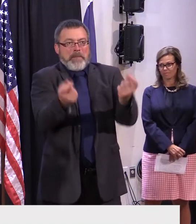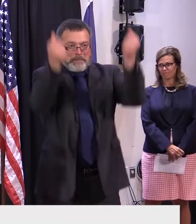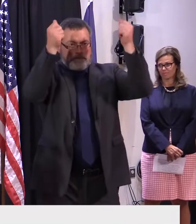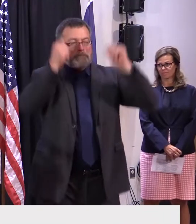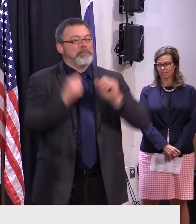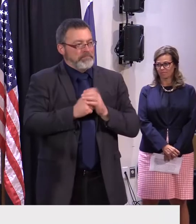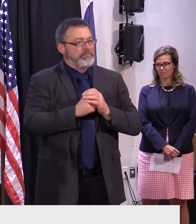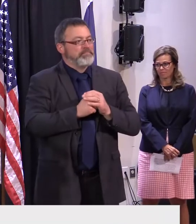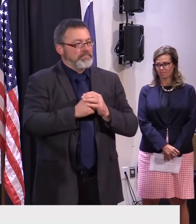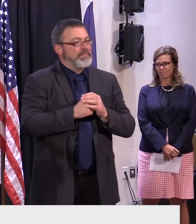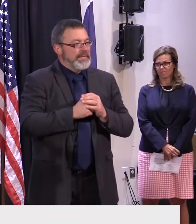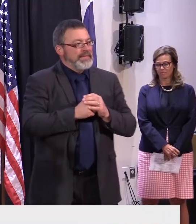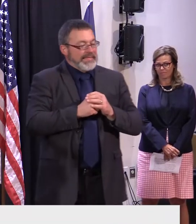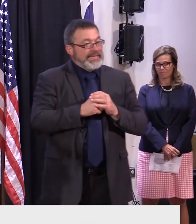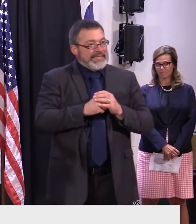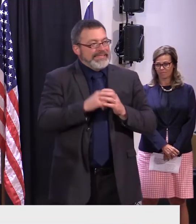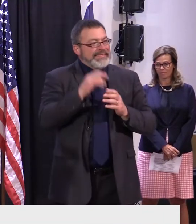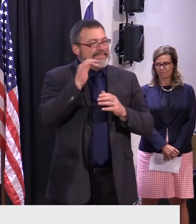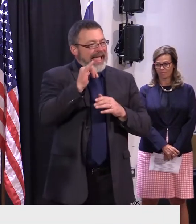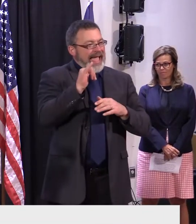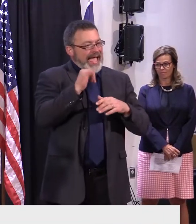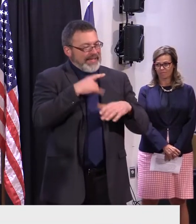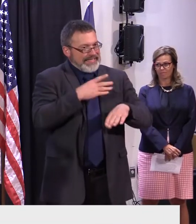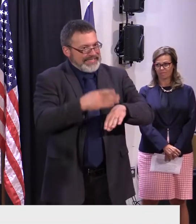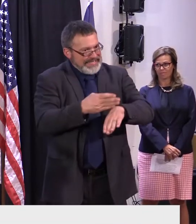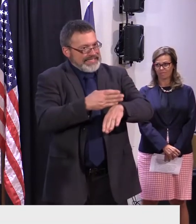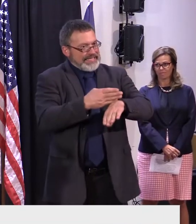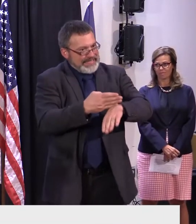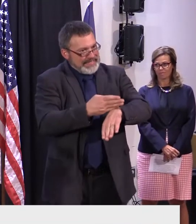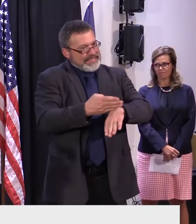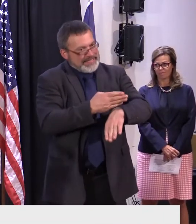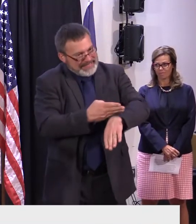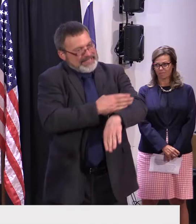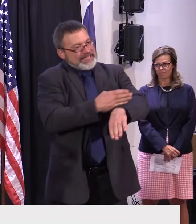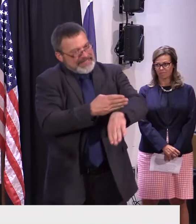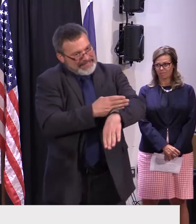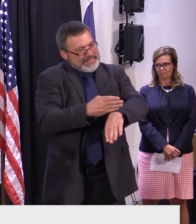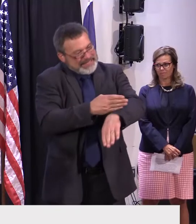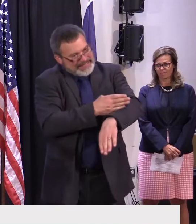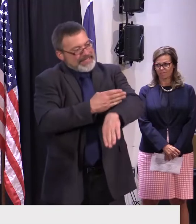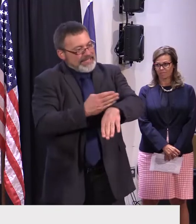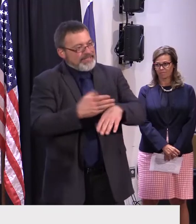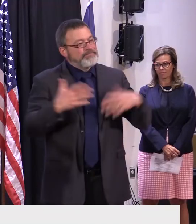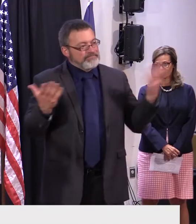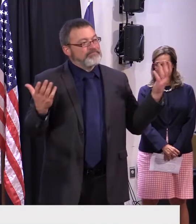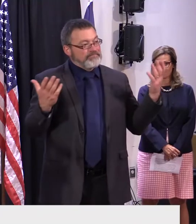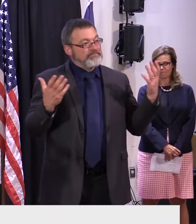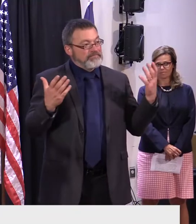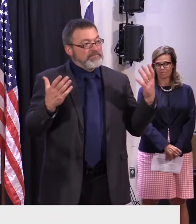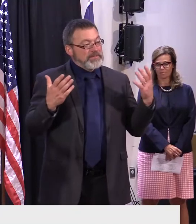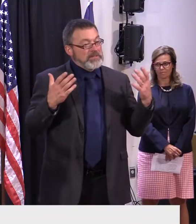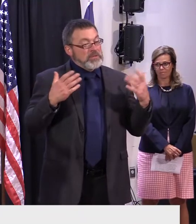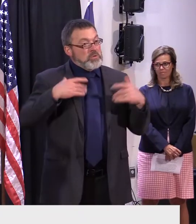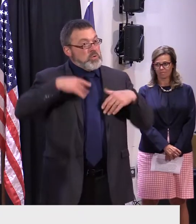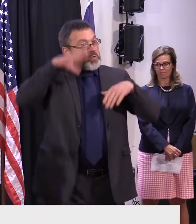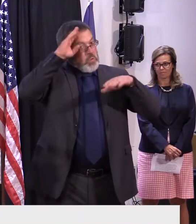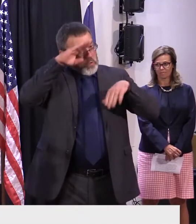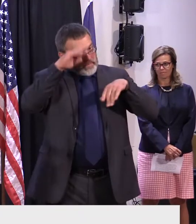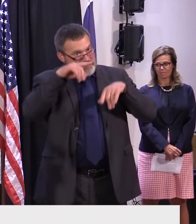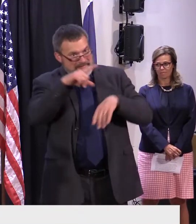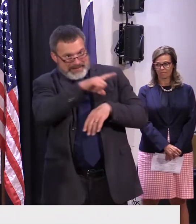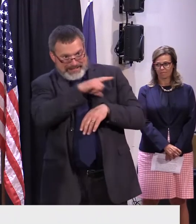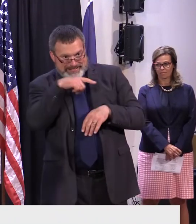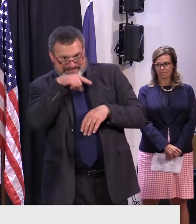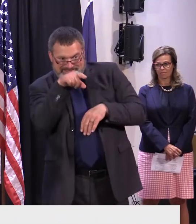legislature, but we keep hoping maybe in the next legislative session, if I'm successful in November, we'll go back at it. And